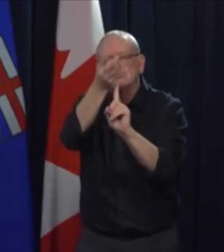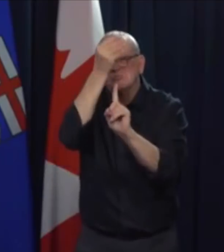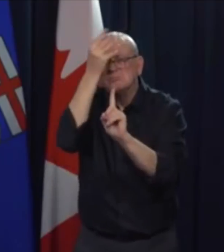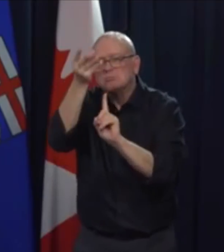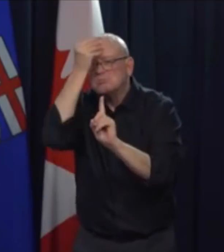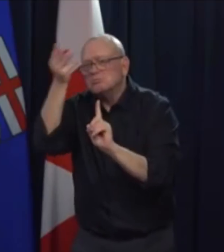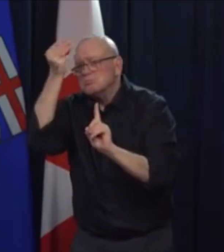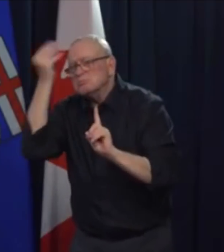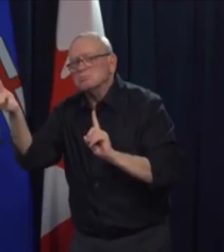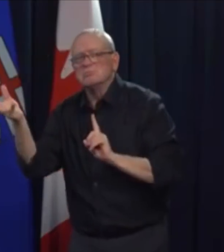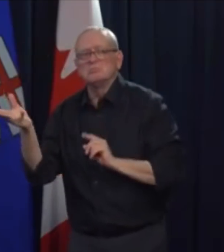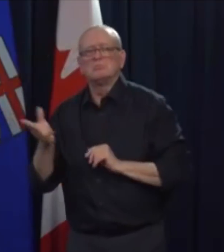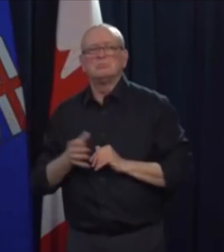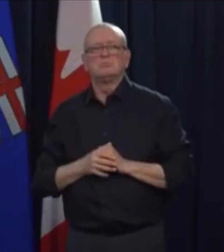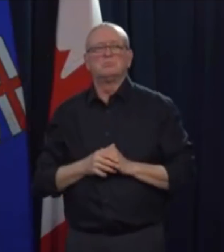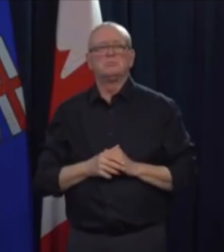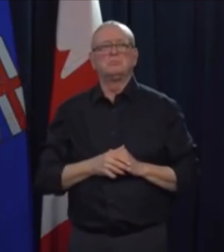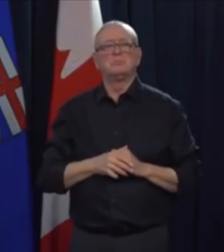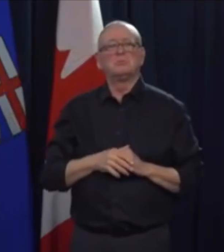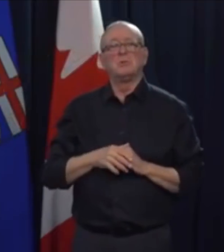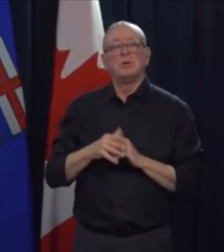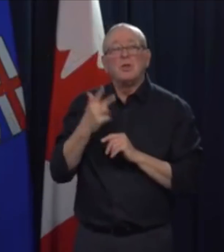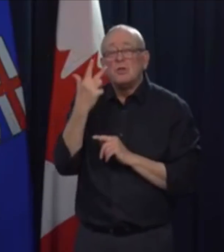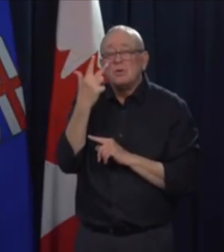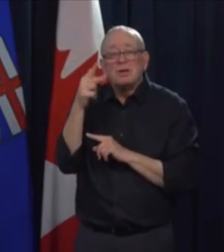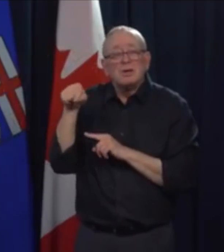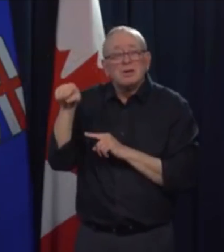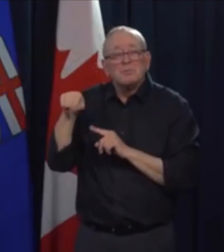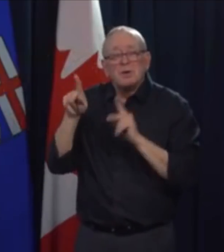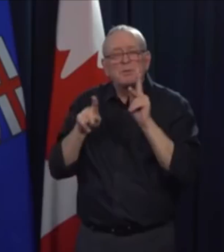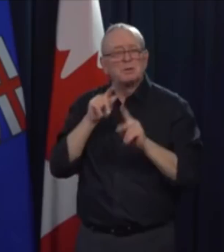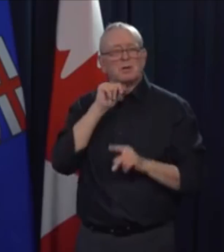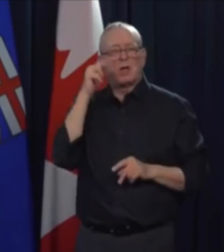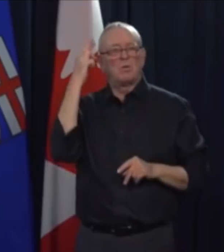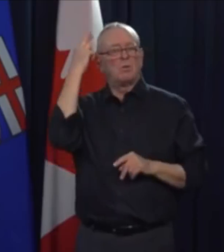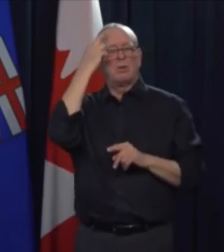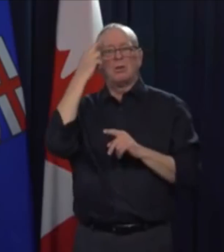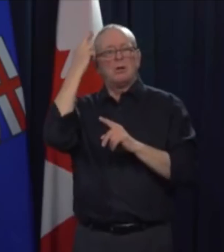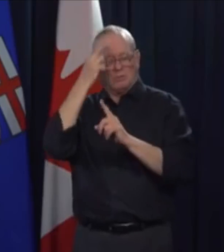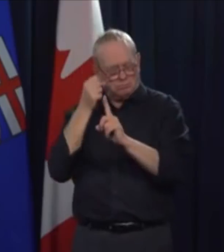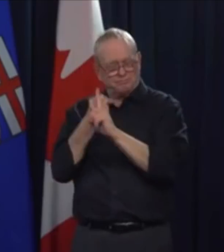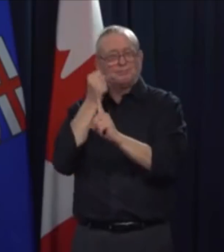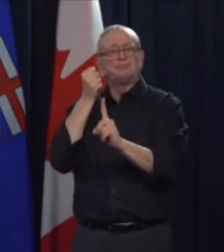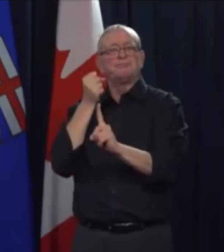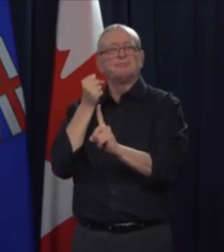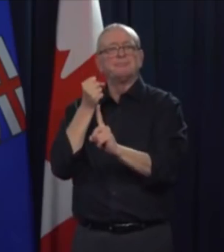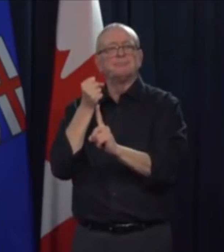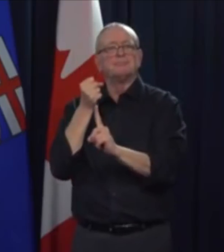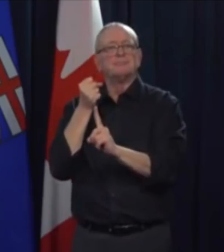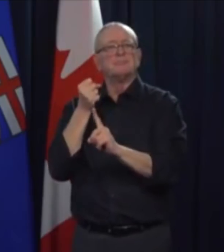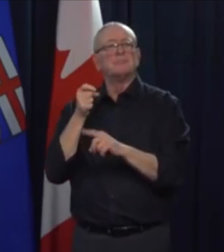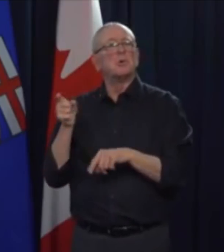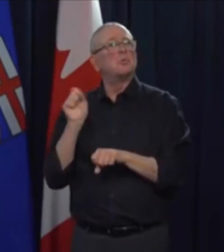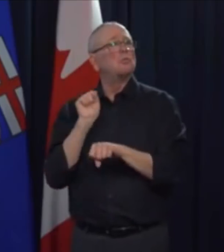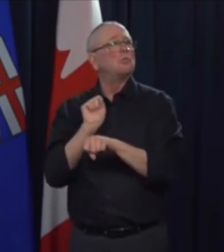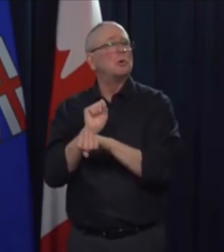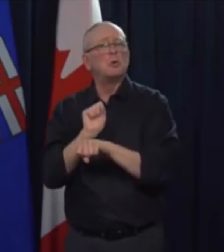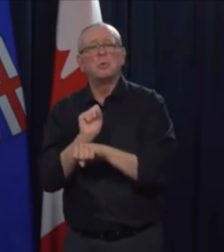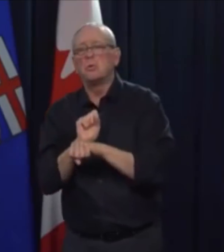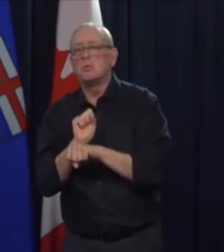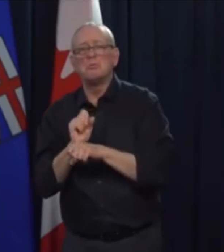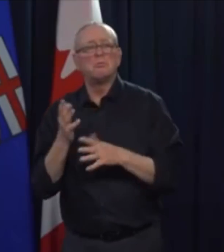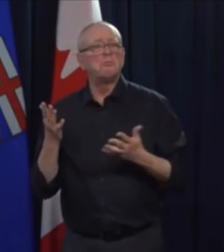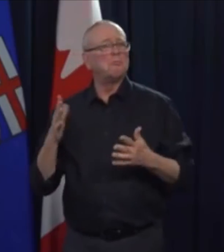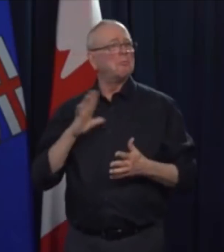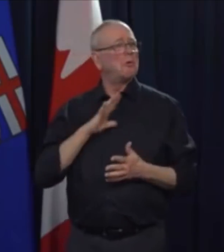exposed to a case of COVID-19 when they became ill. They simply finished out their shifts that they were doing, went home and